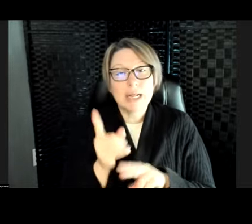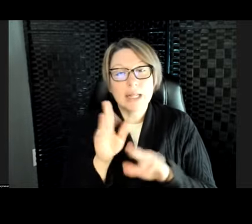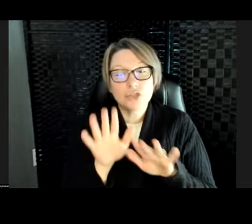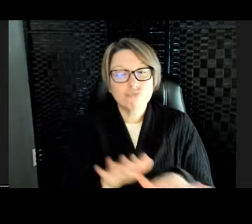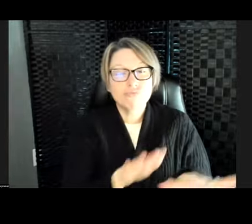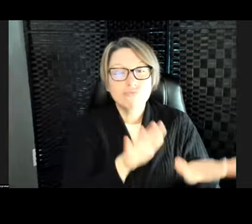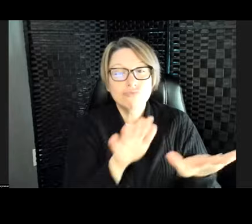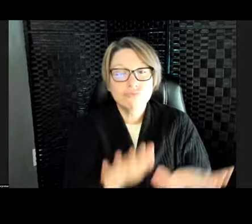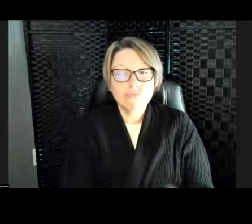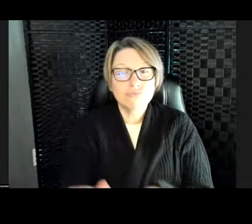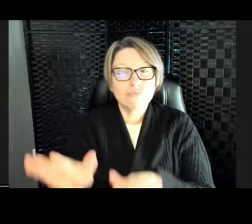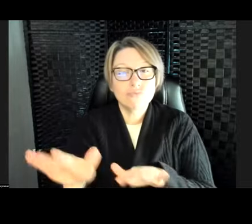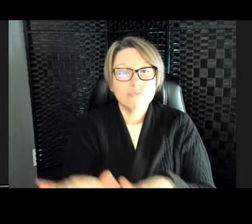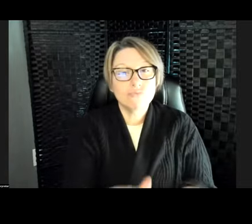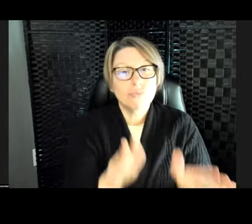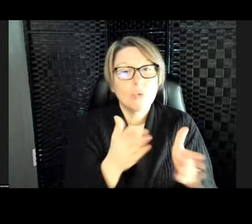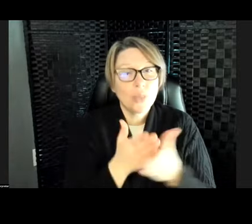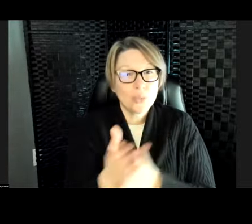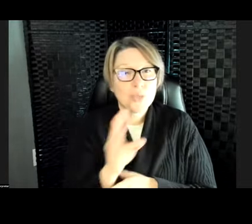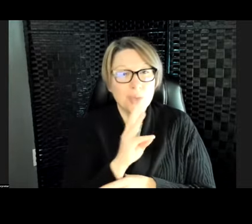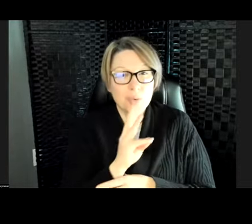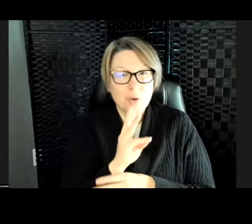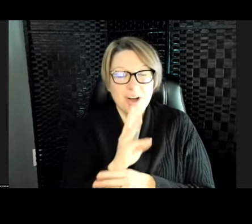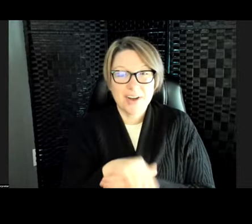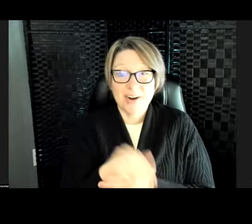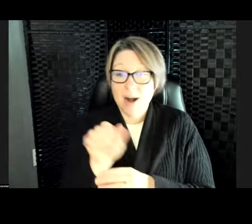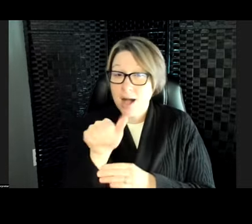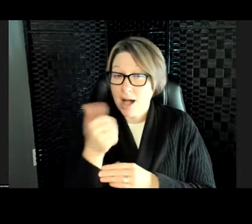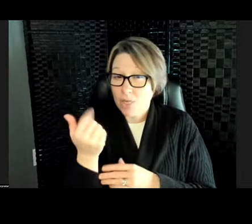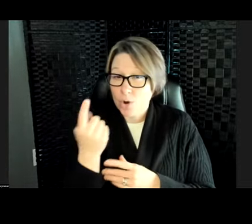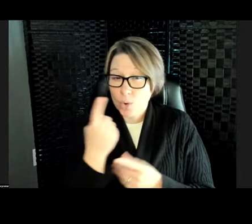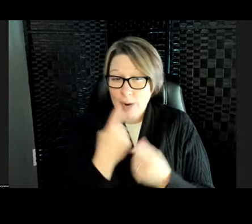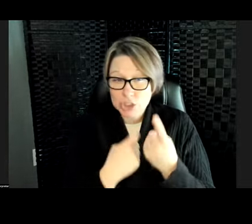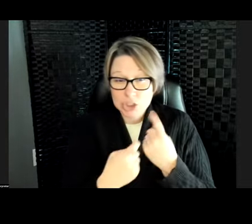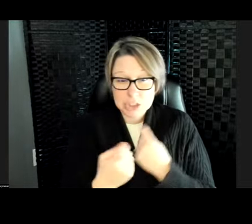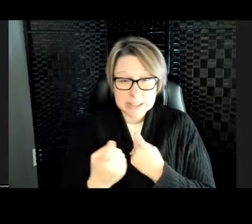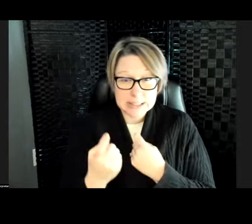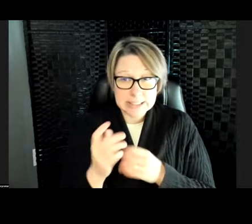All right. Any other questions on the turtle or other animals in this tank?